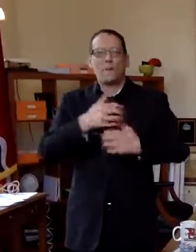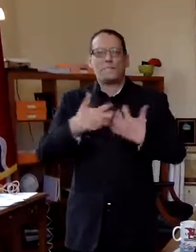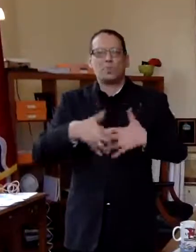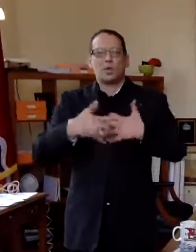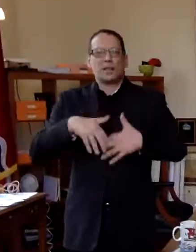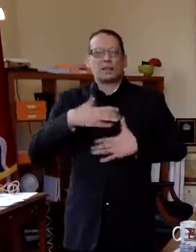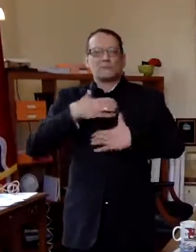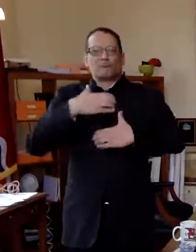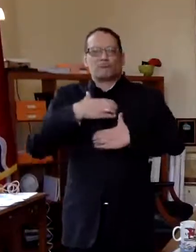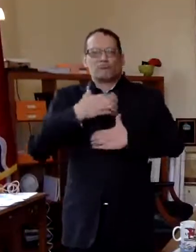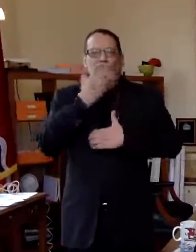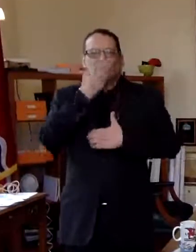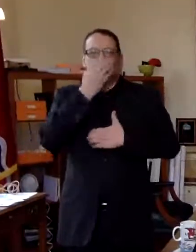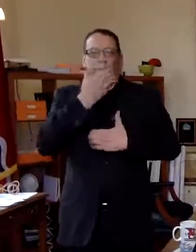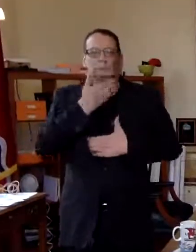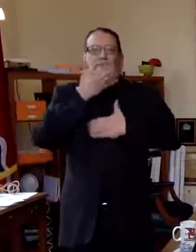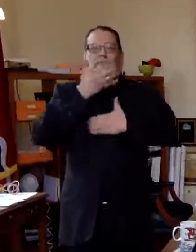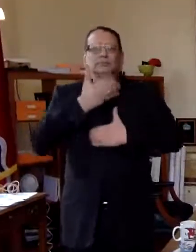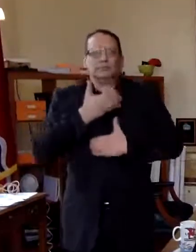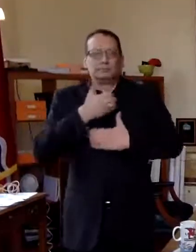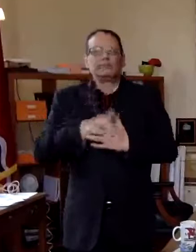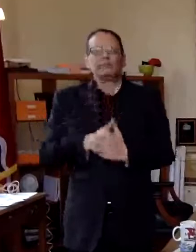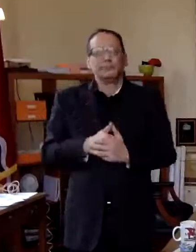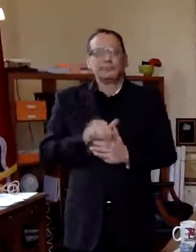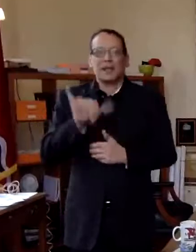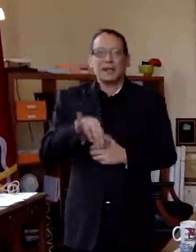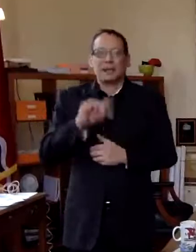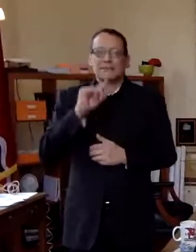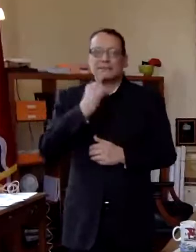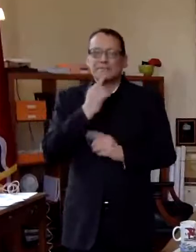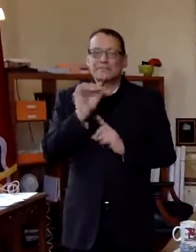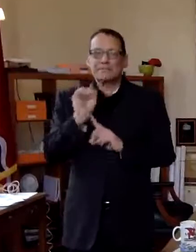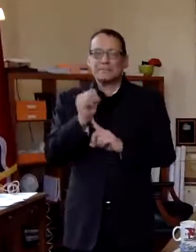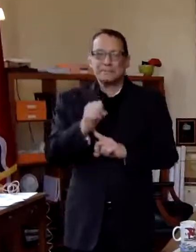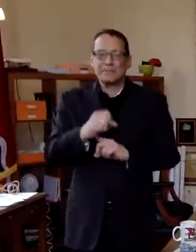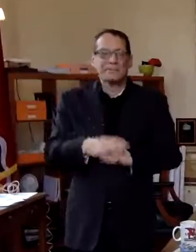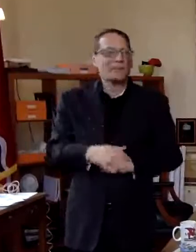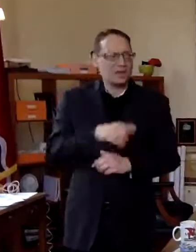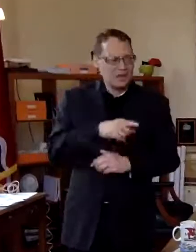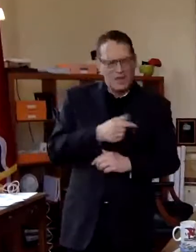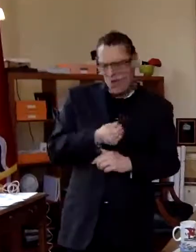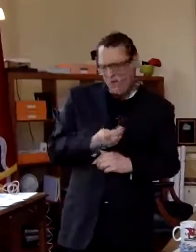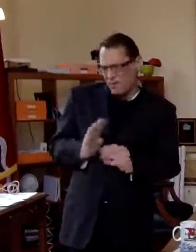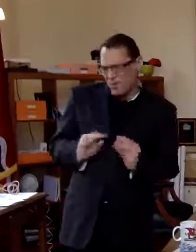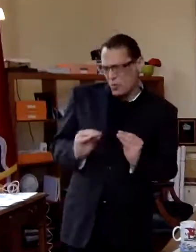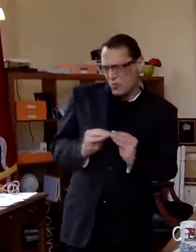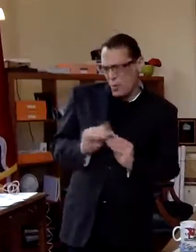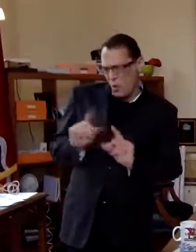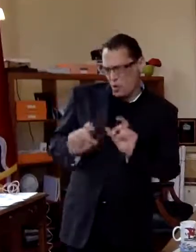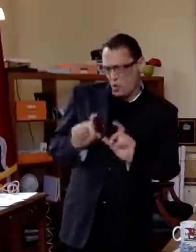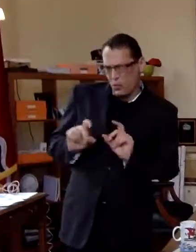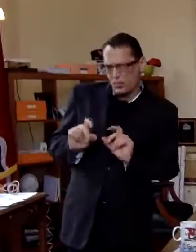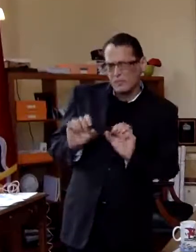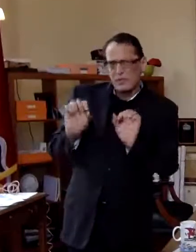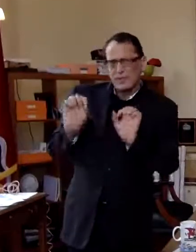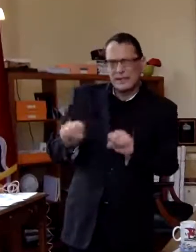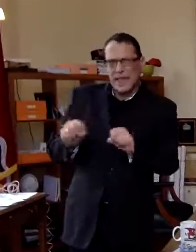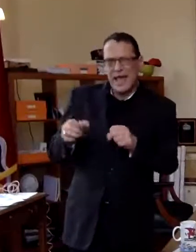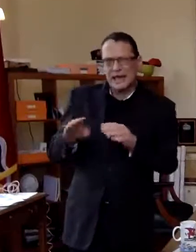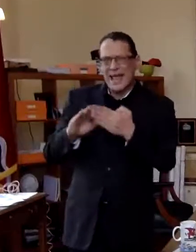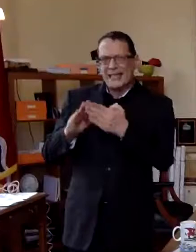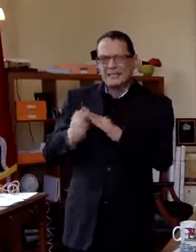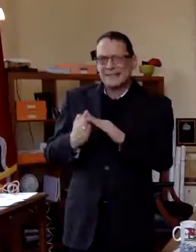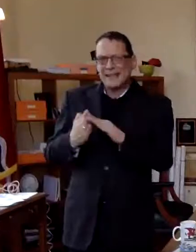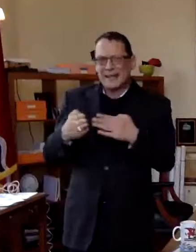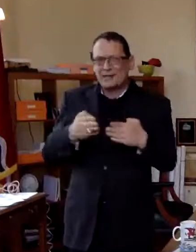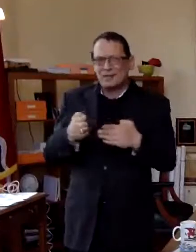and um that's a very very serious situation just a few more questions can you close some city streets